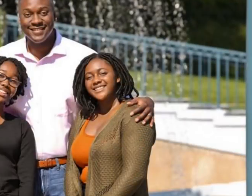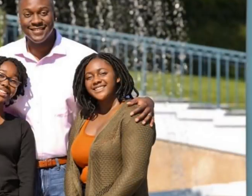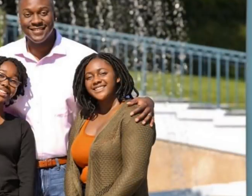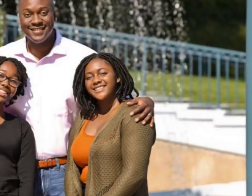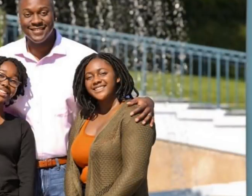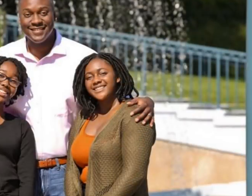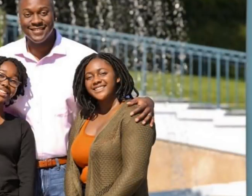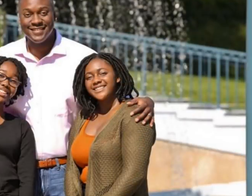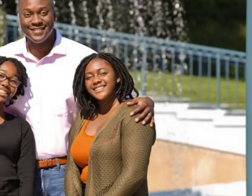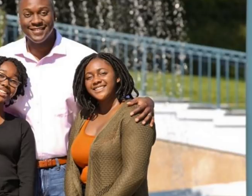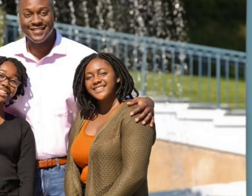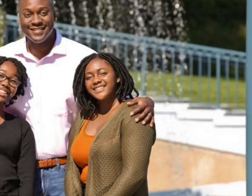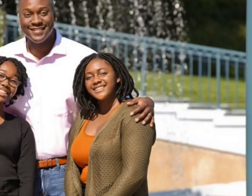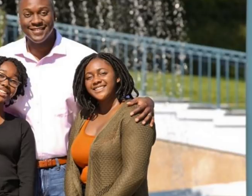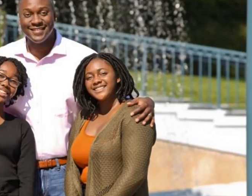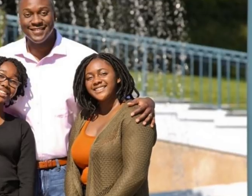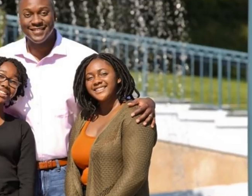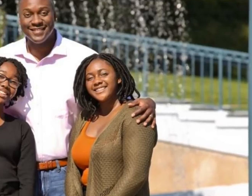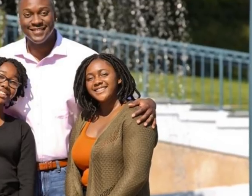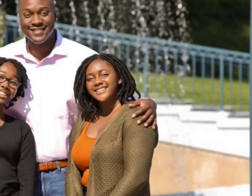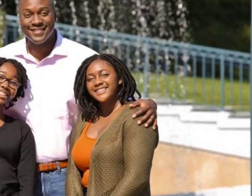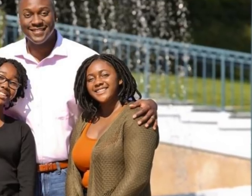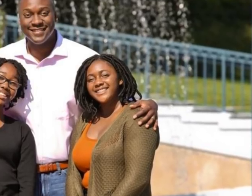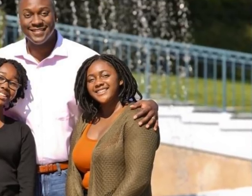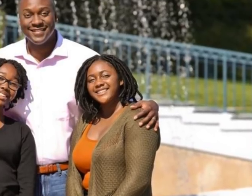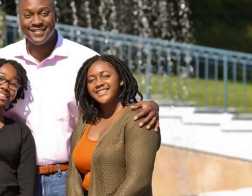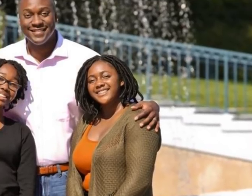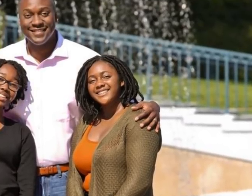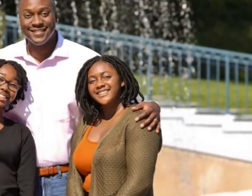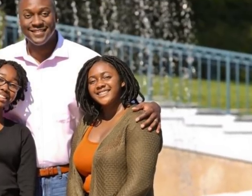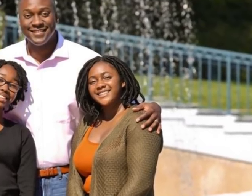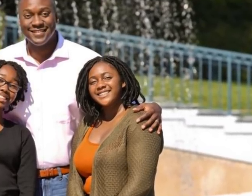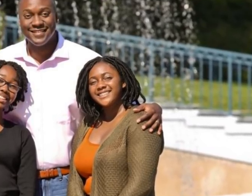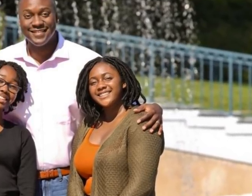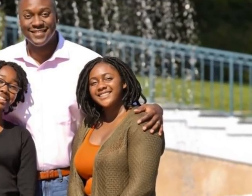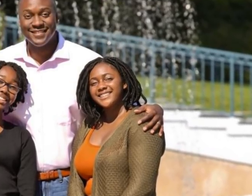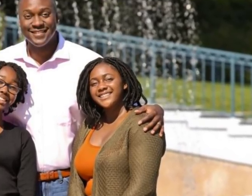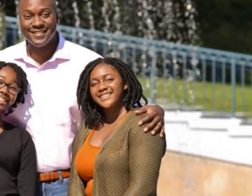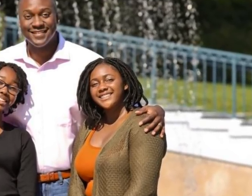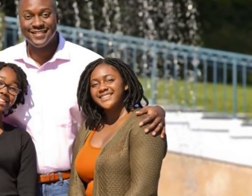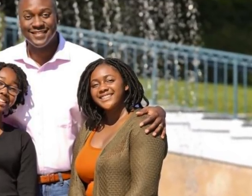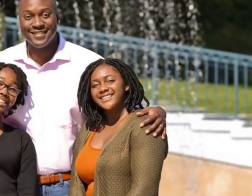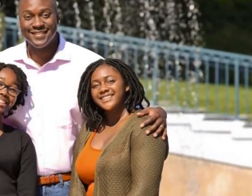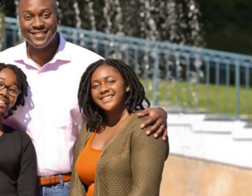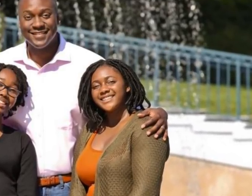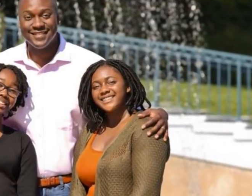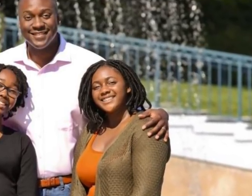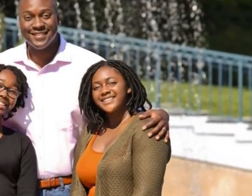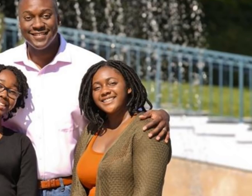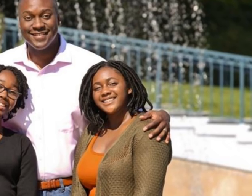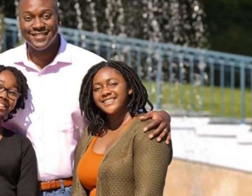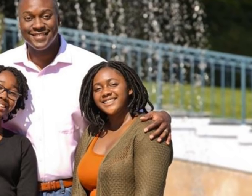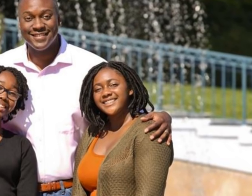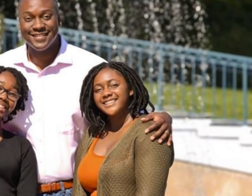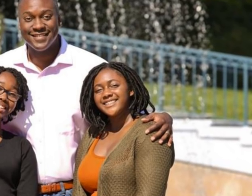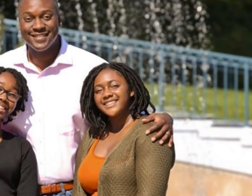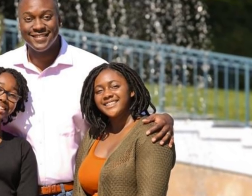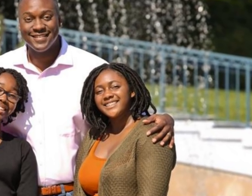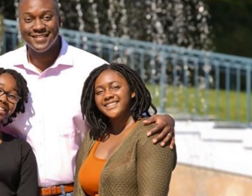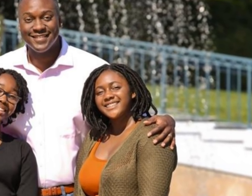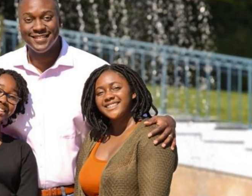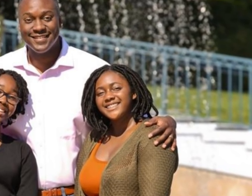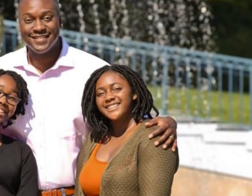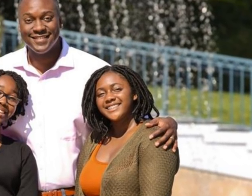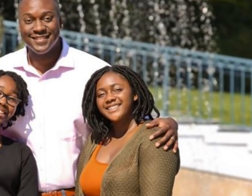and mother to our 18, Alexis and Alyssa, and the First Lady of Howard County,